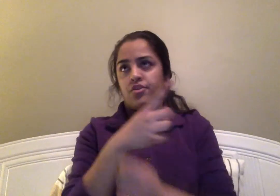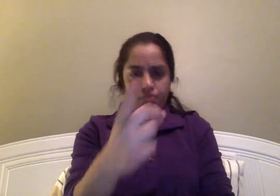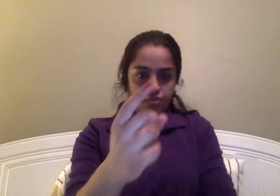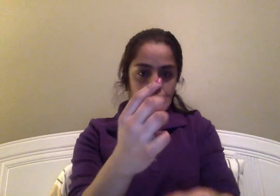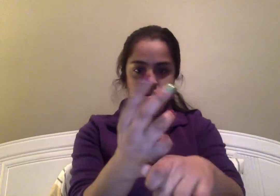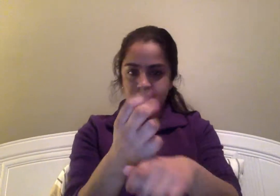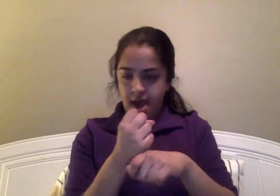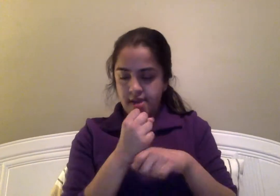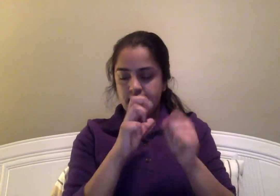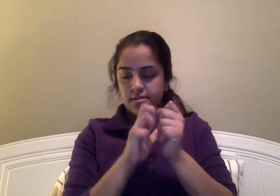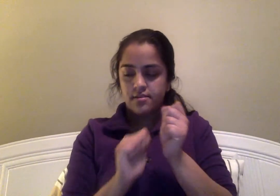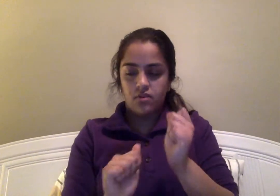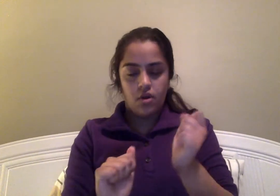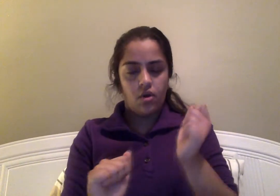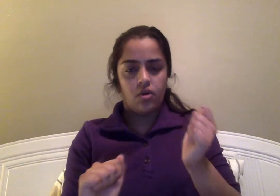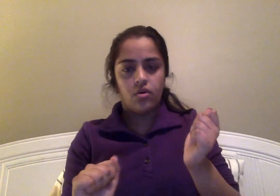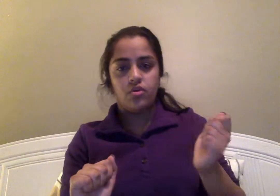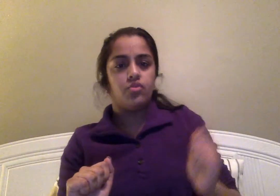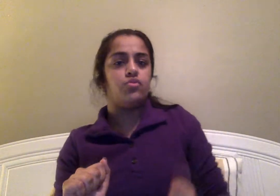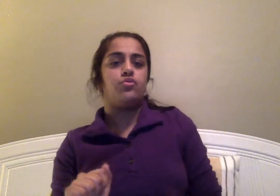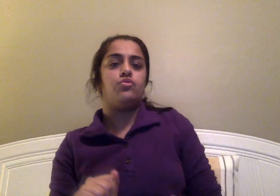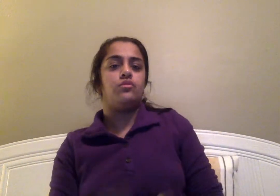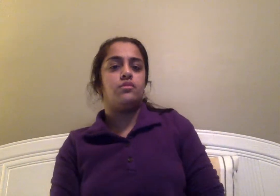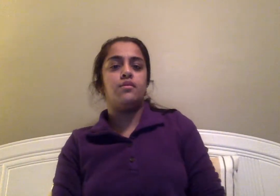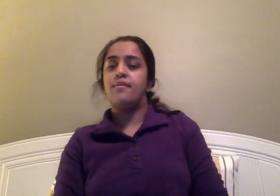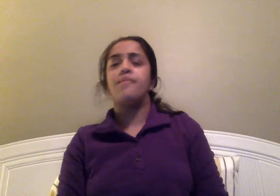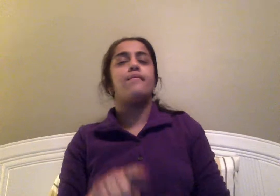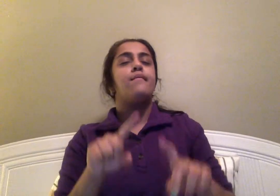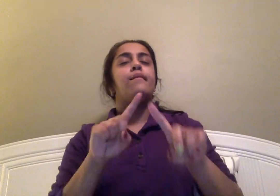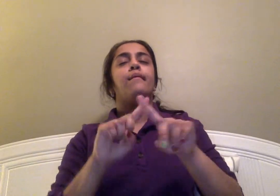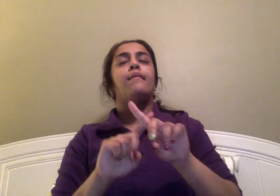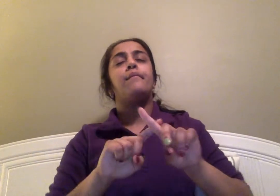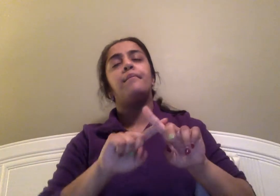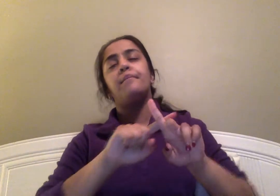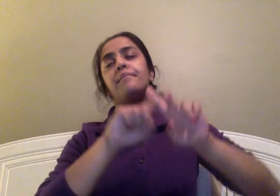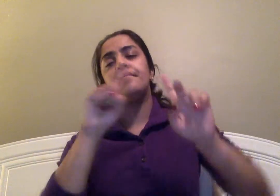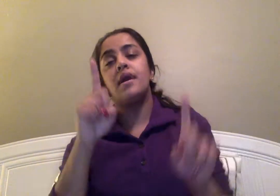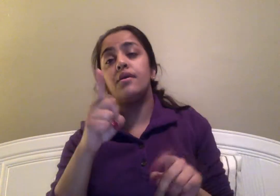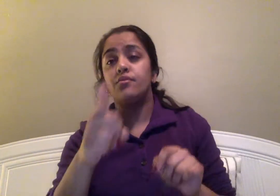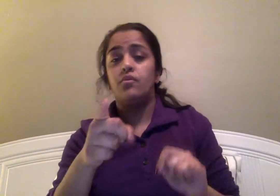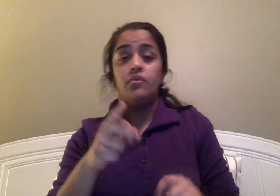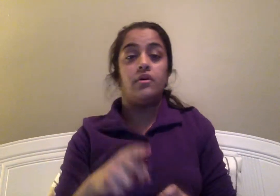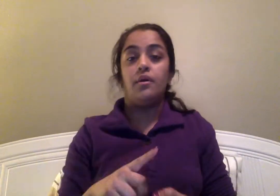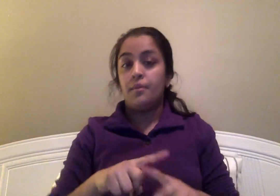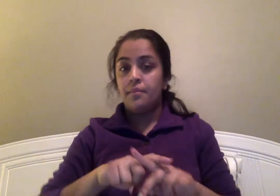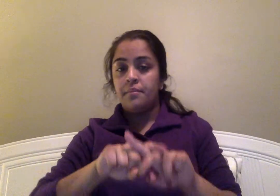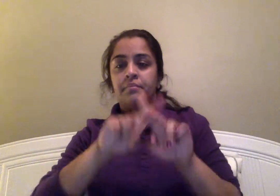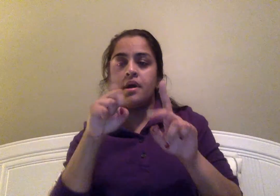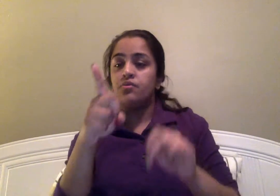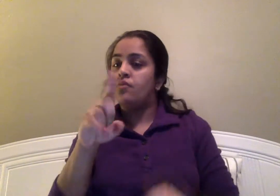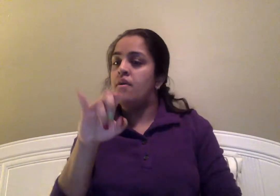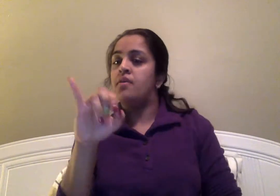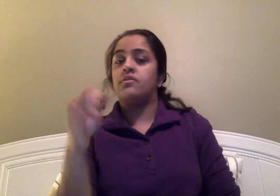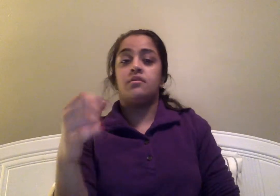had got destroyed, but you're just a boy.